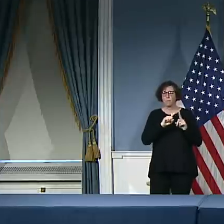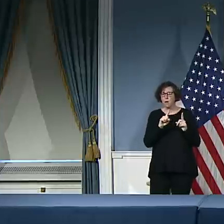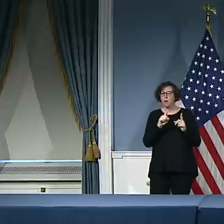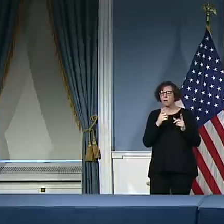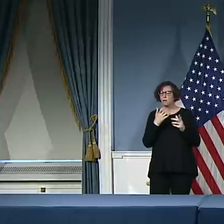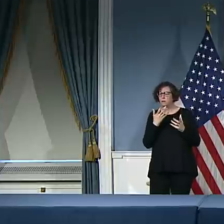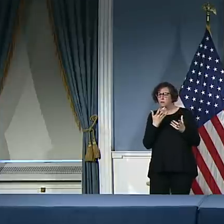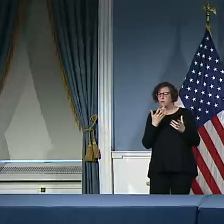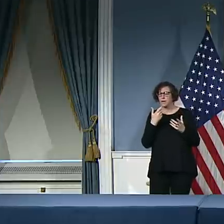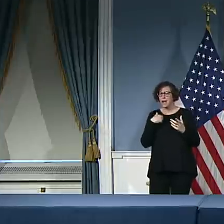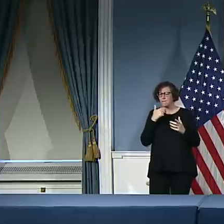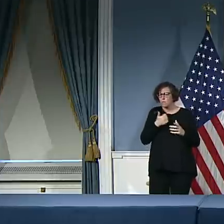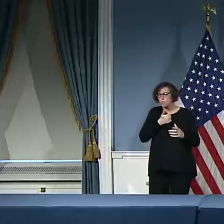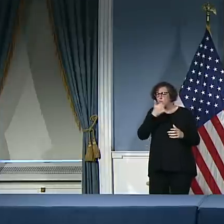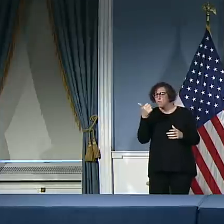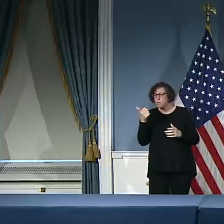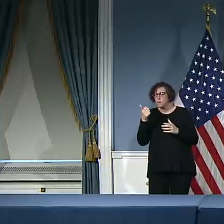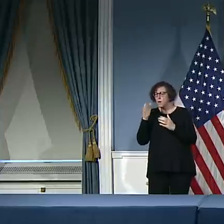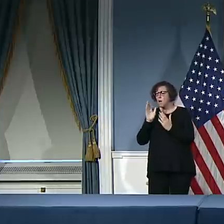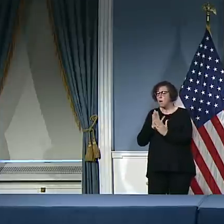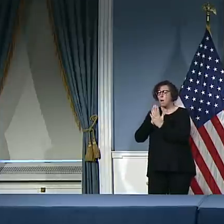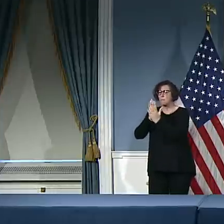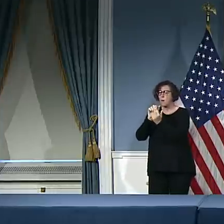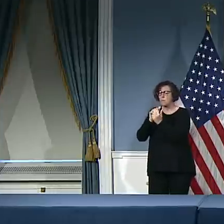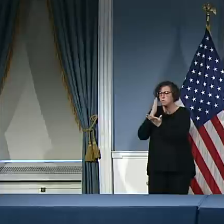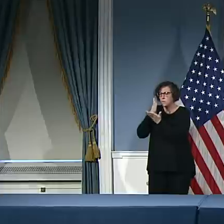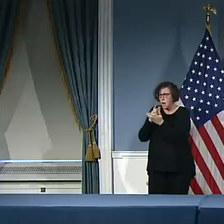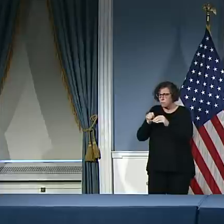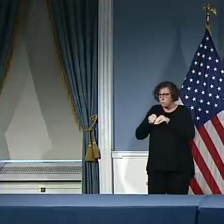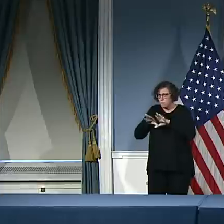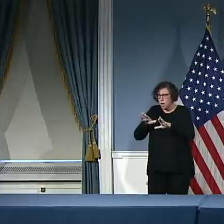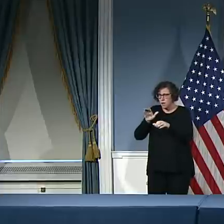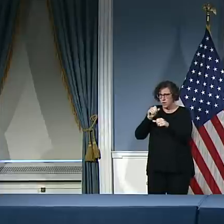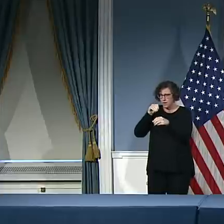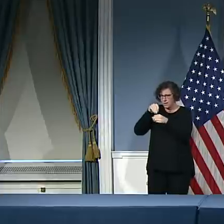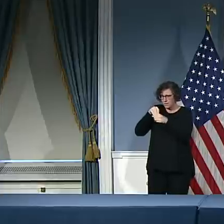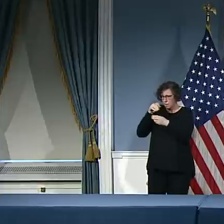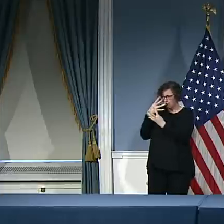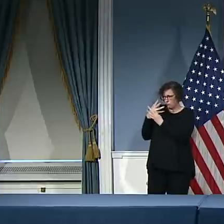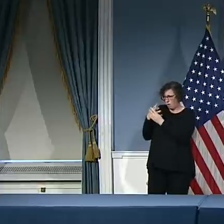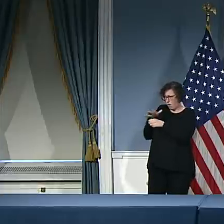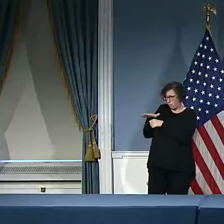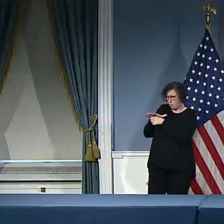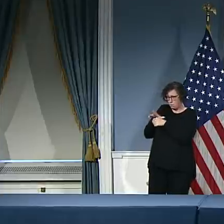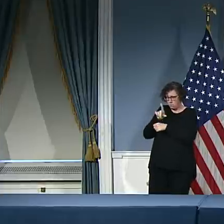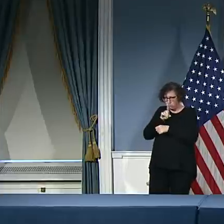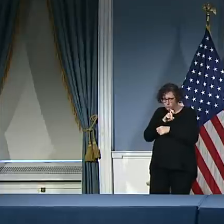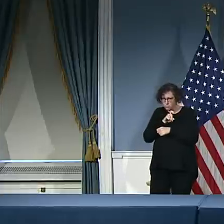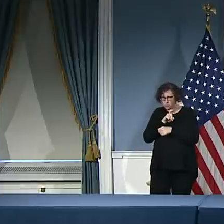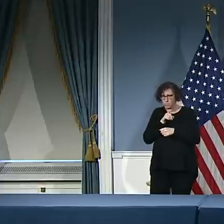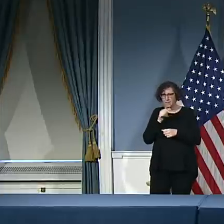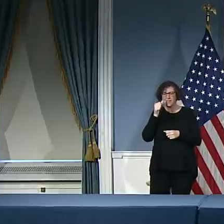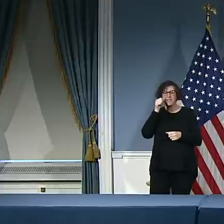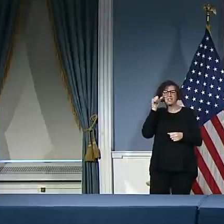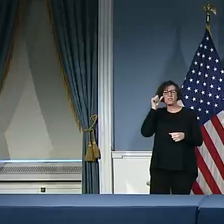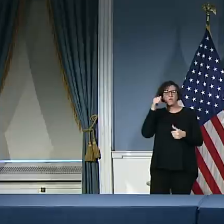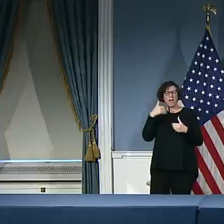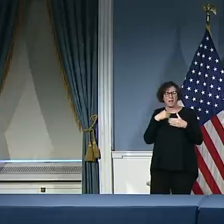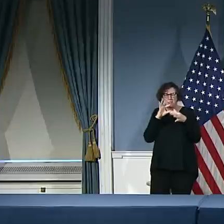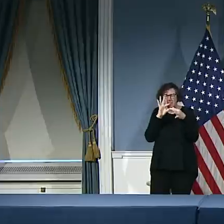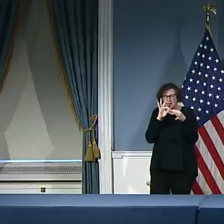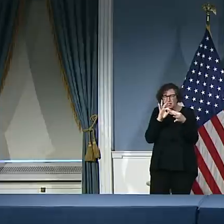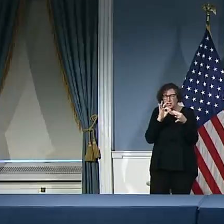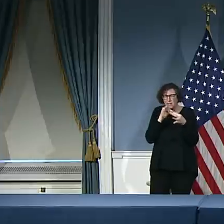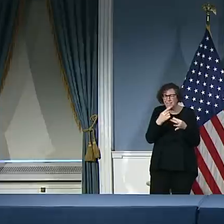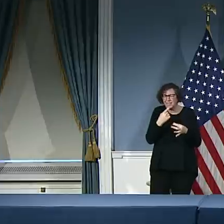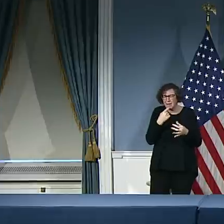to prevent the spread of the virus in jails? I feel like yesterday in your opening statement you alluded to perhaps more social distancing